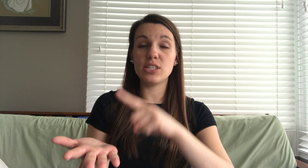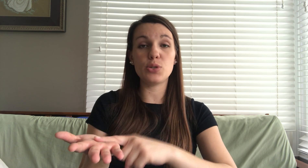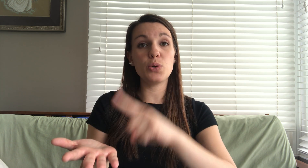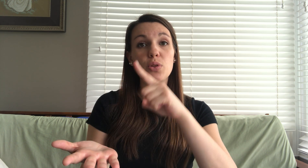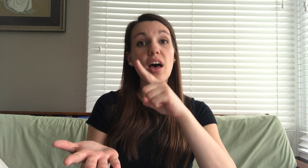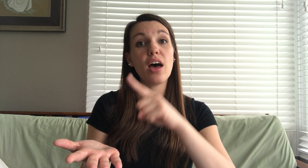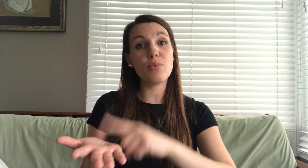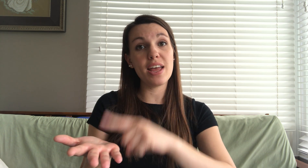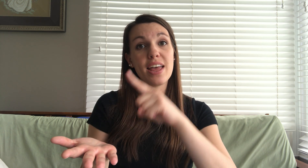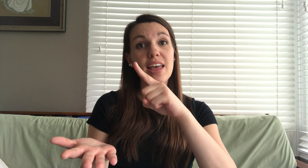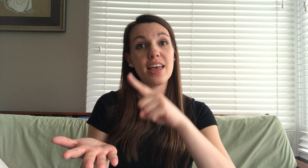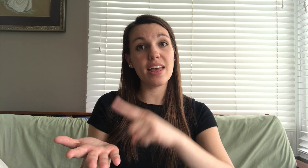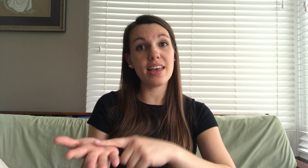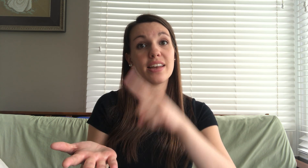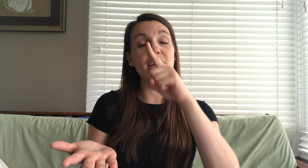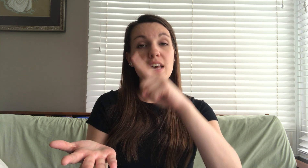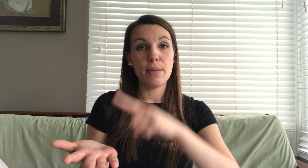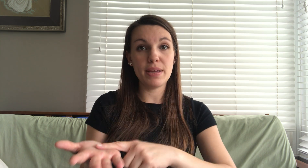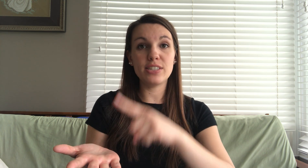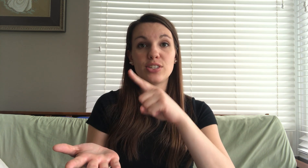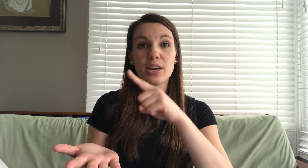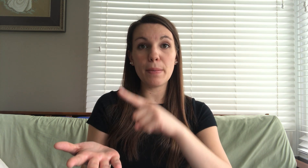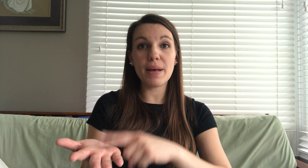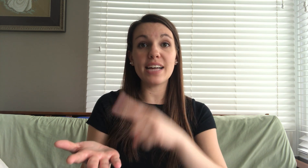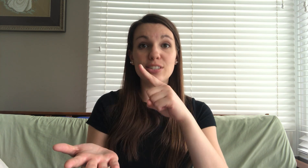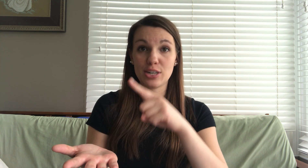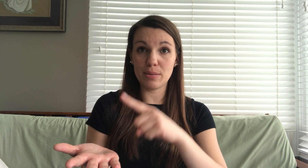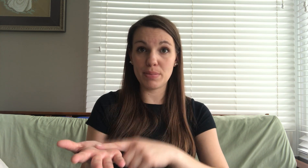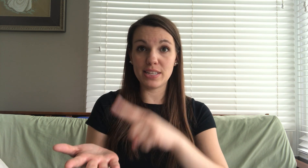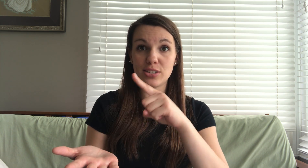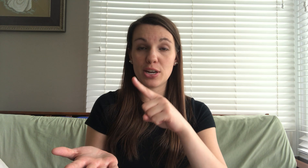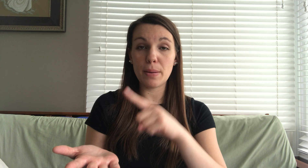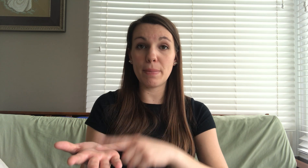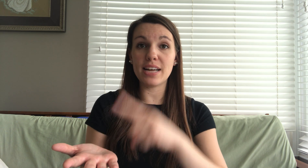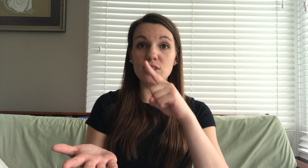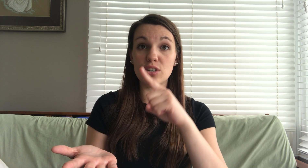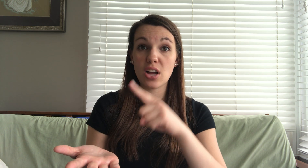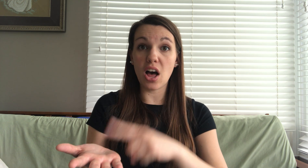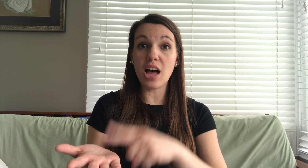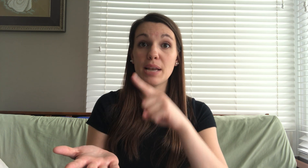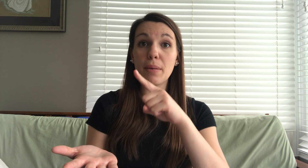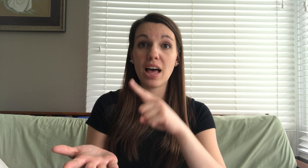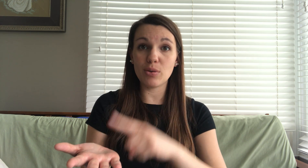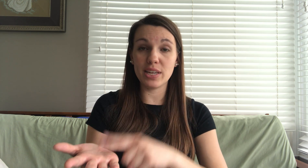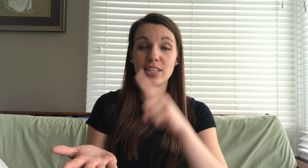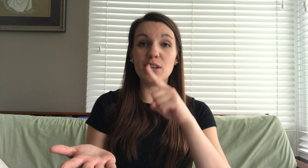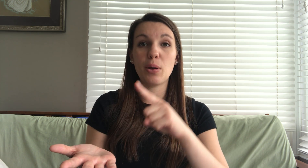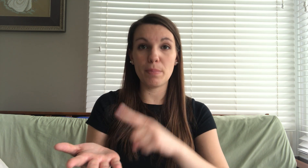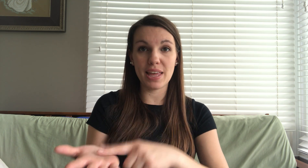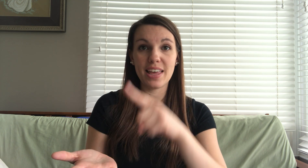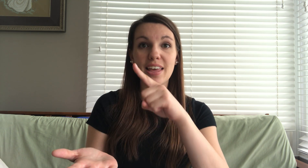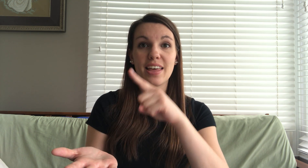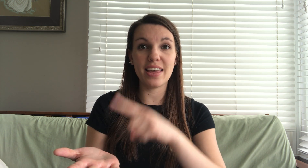-Patter, on my windowpane. windowpane.